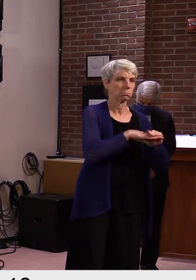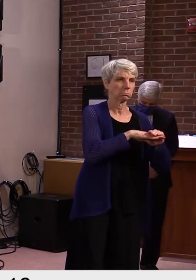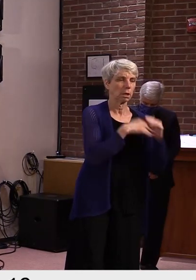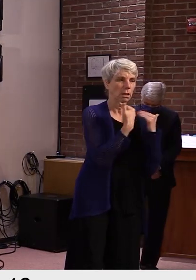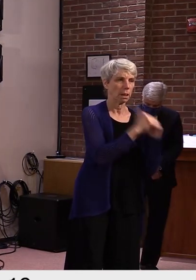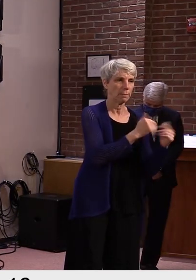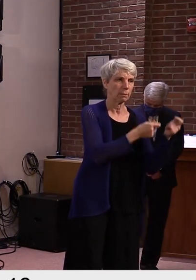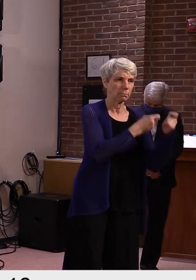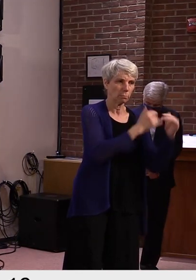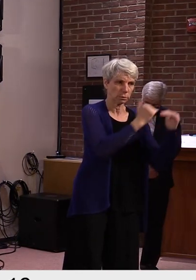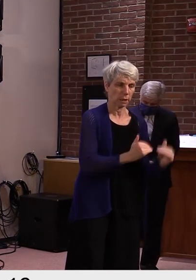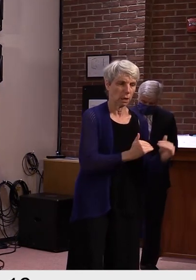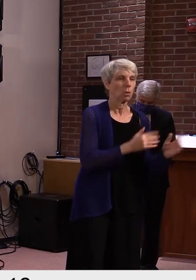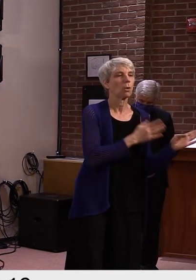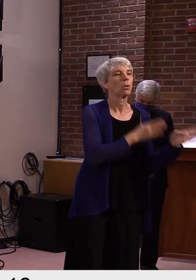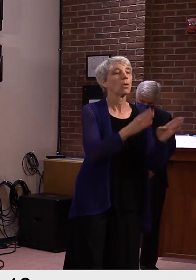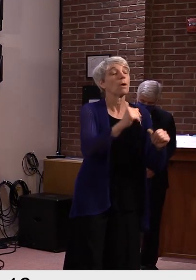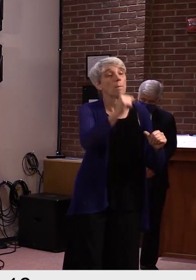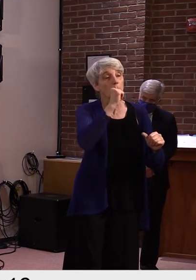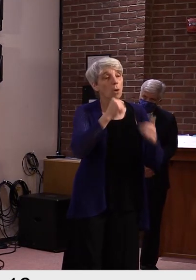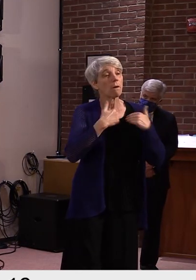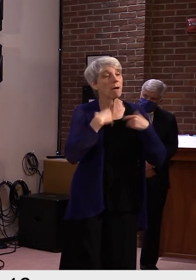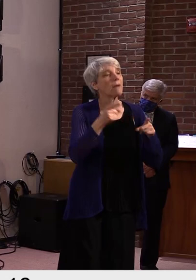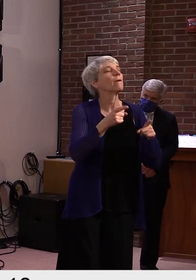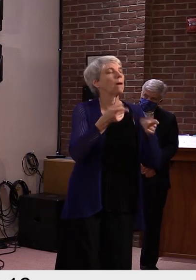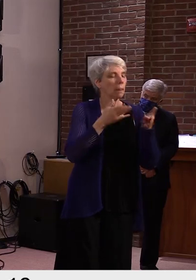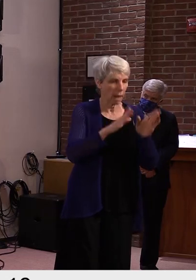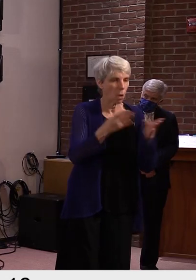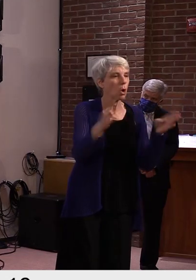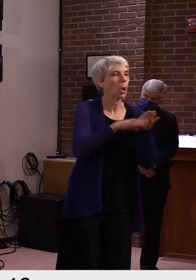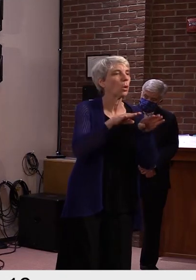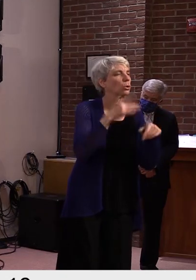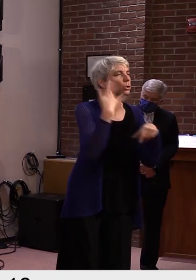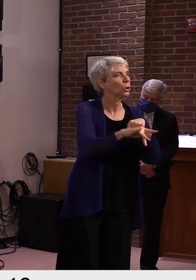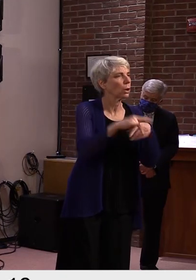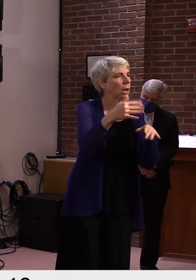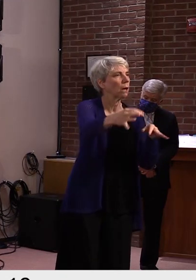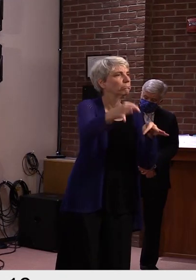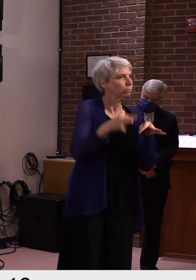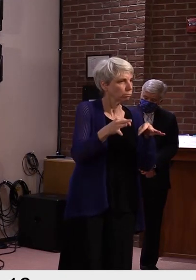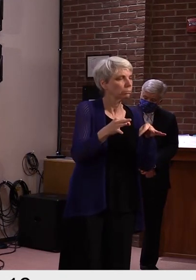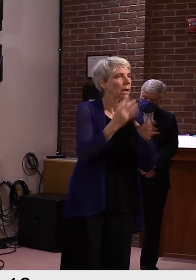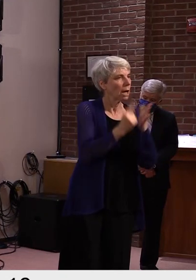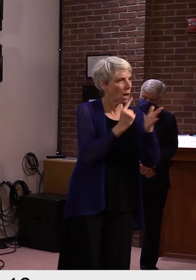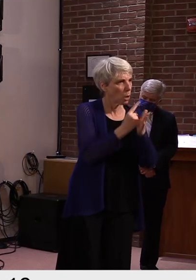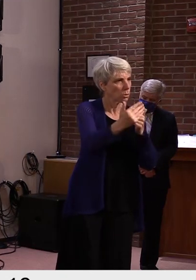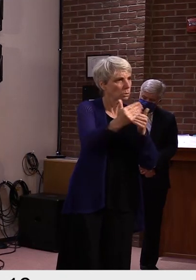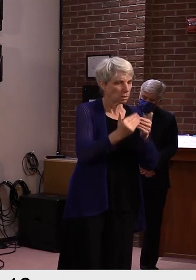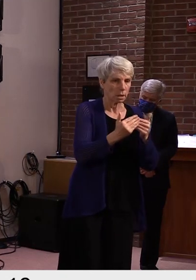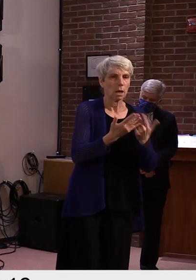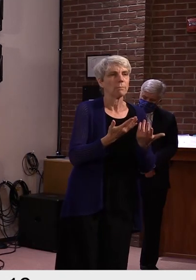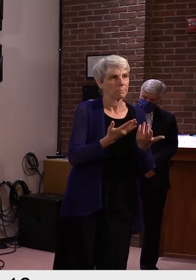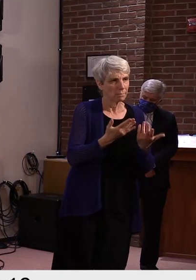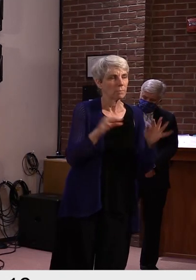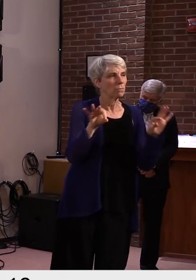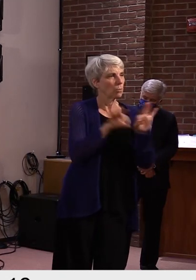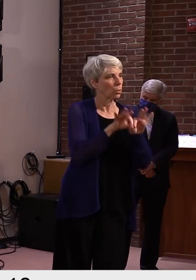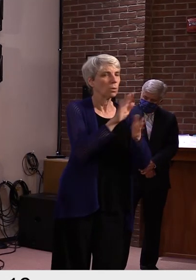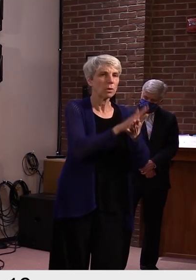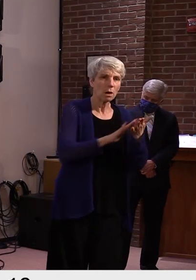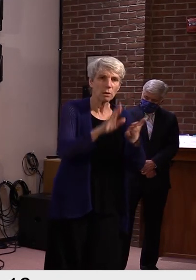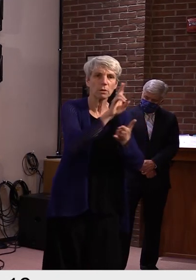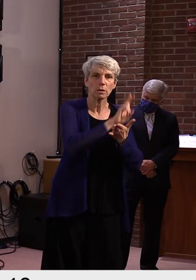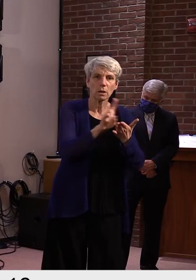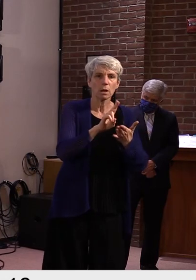have them in their communities. But obviously, we want to make sure the colleges and universities are working with their